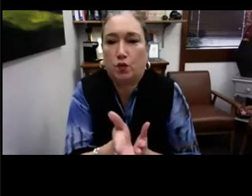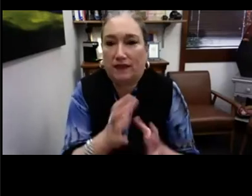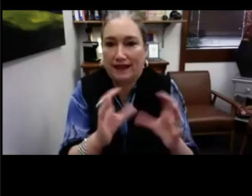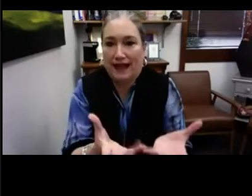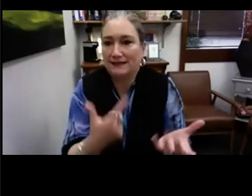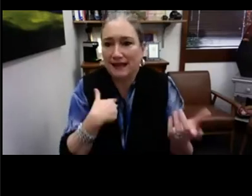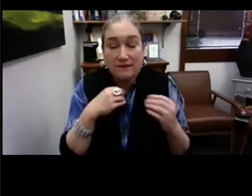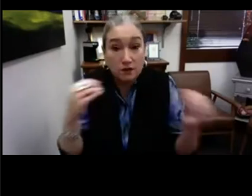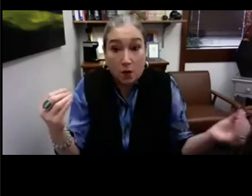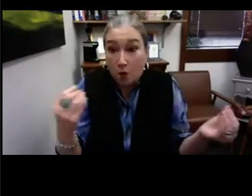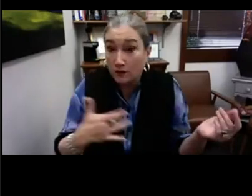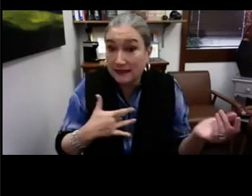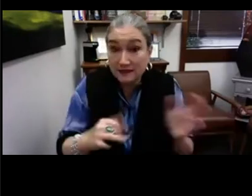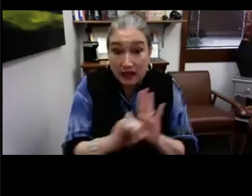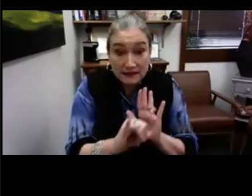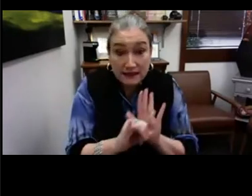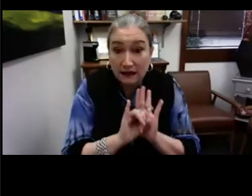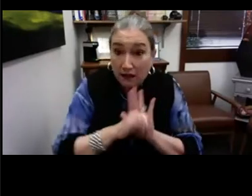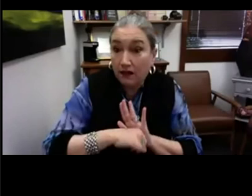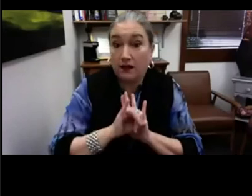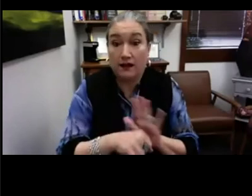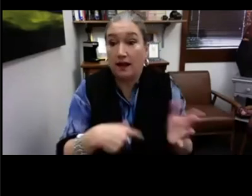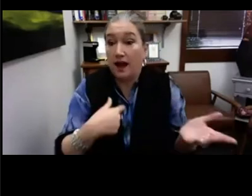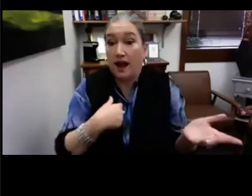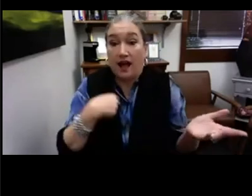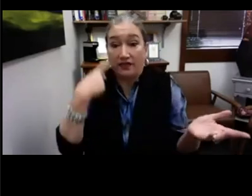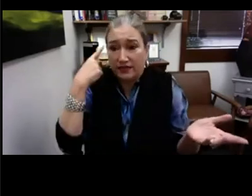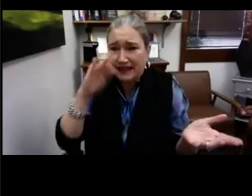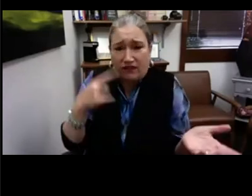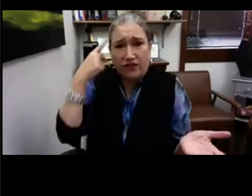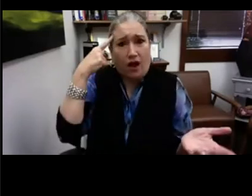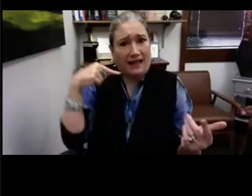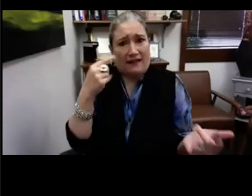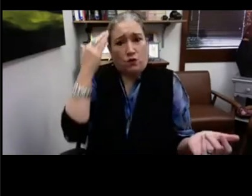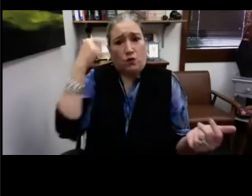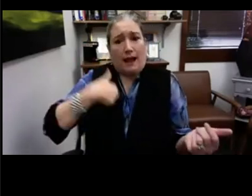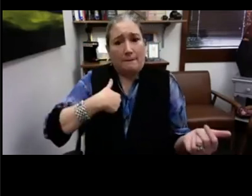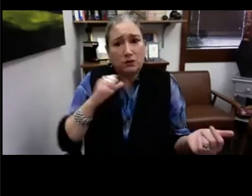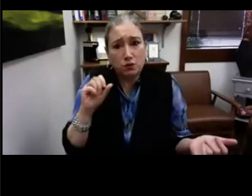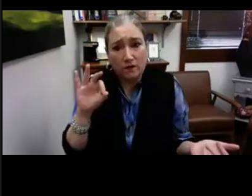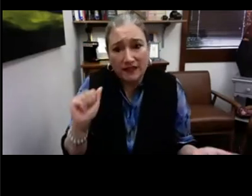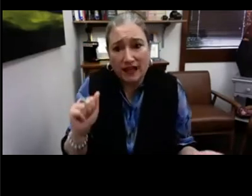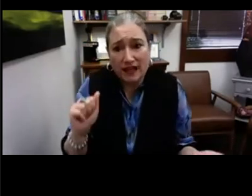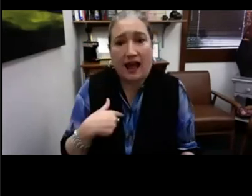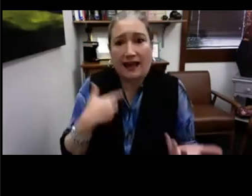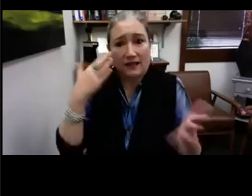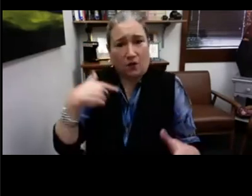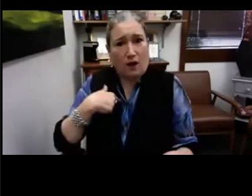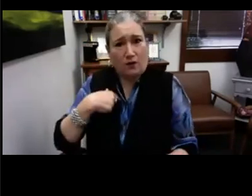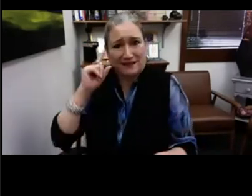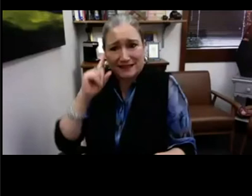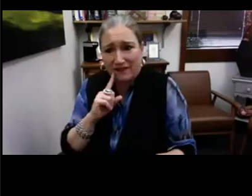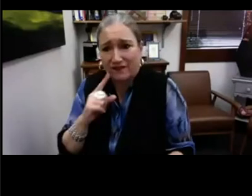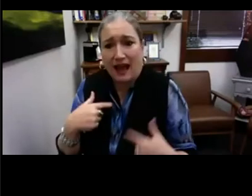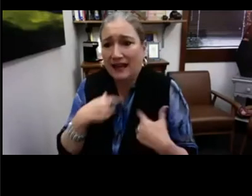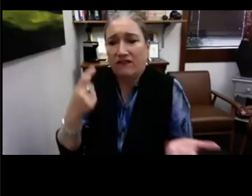said, I was just suffer through class. I had no sense of identity. I didn't know who I was. I never thought, you